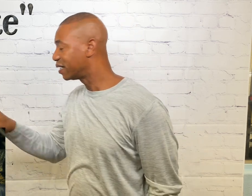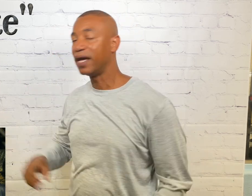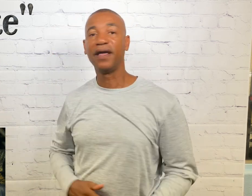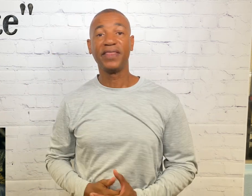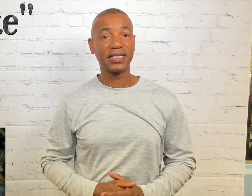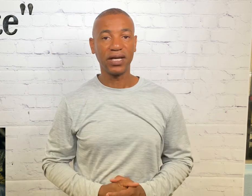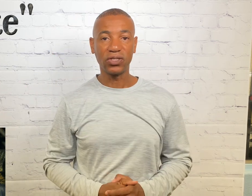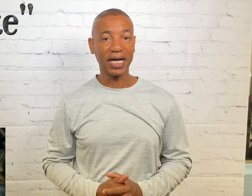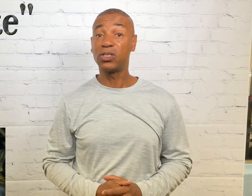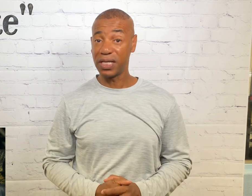That's how you sign snake.